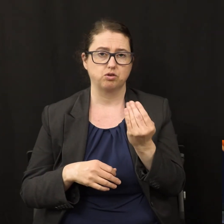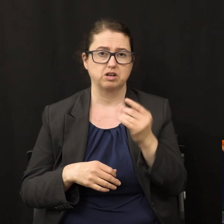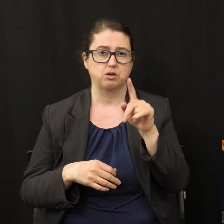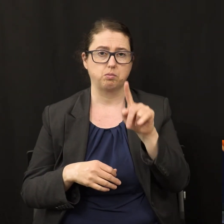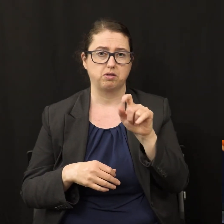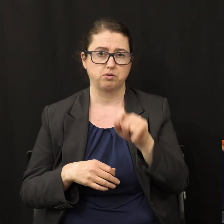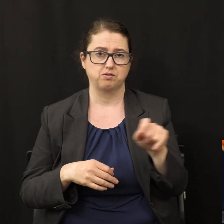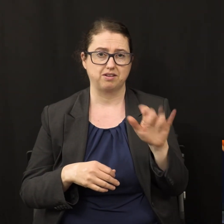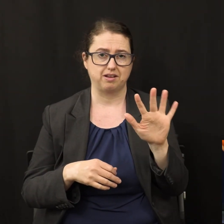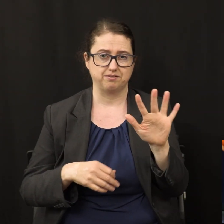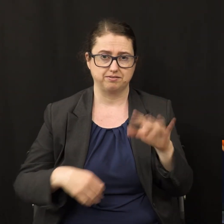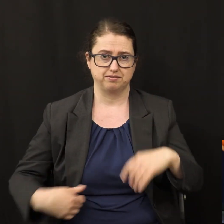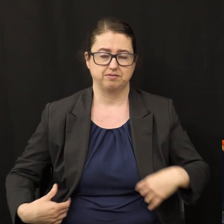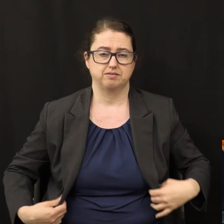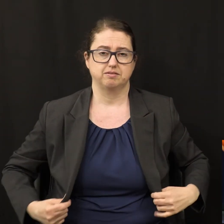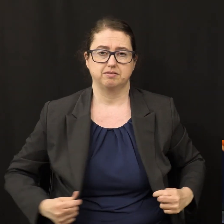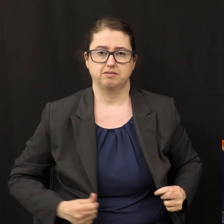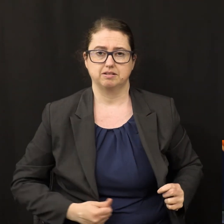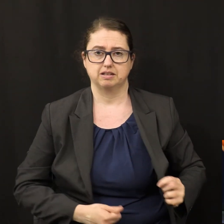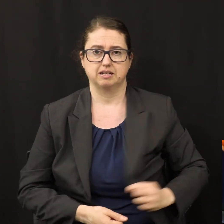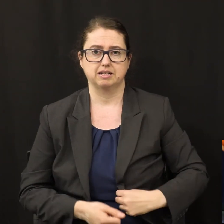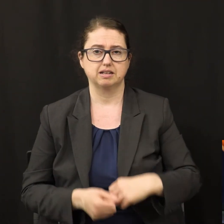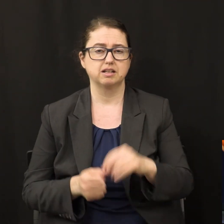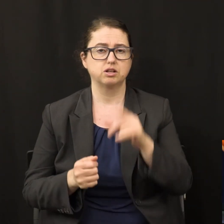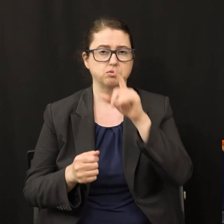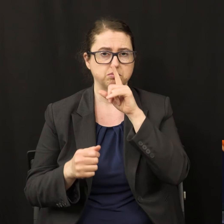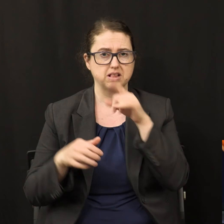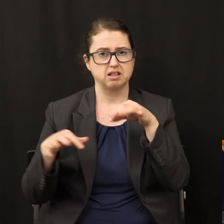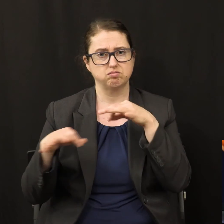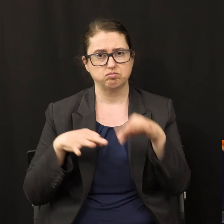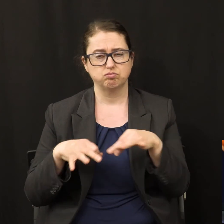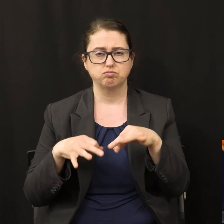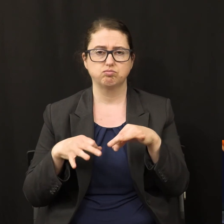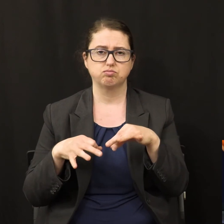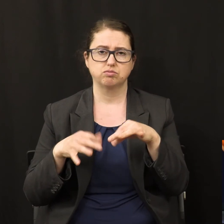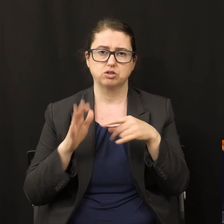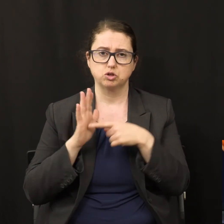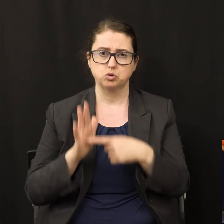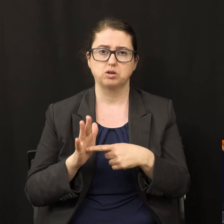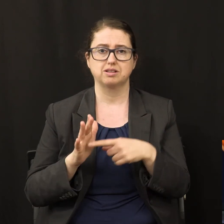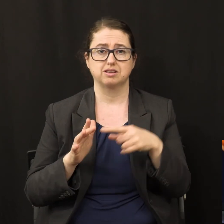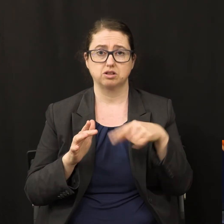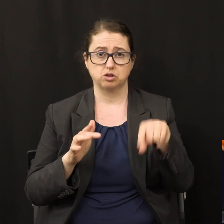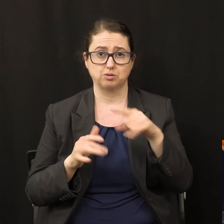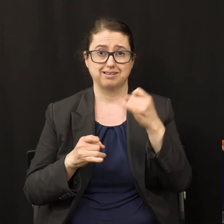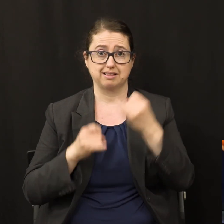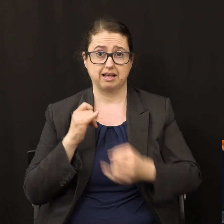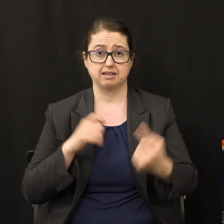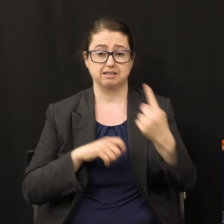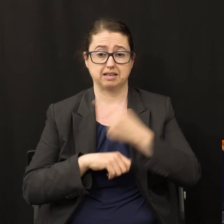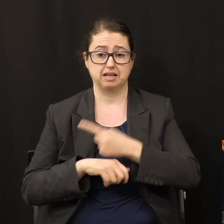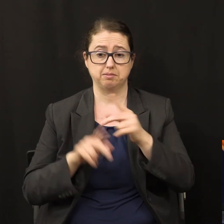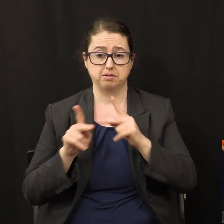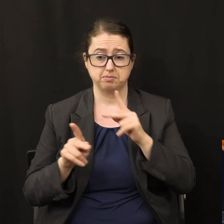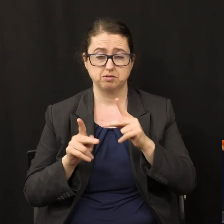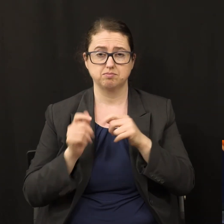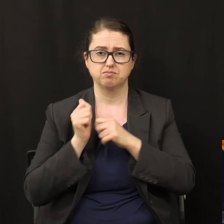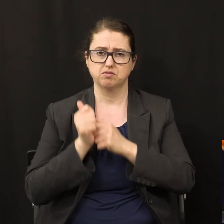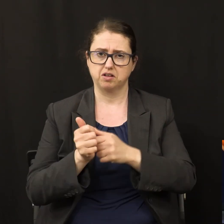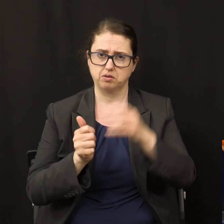chapter 13 because it gives you the perspective of the remnant who are faithful notice Revelation